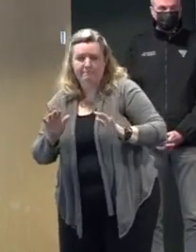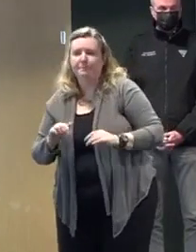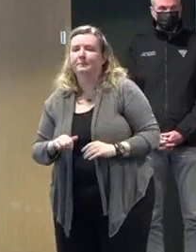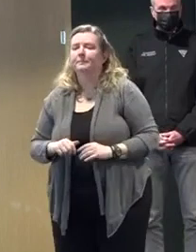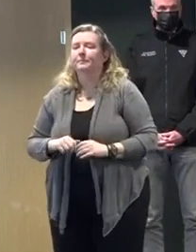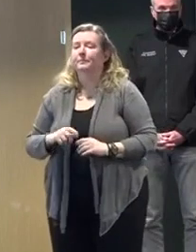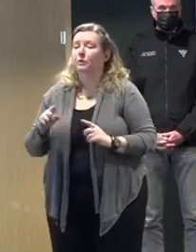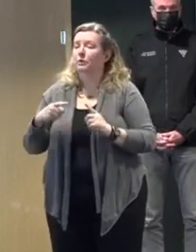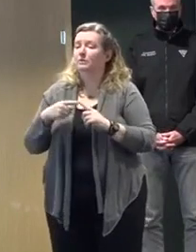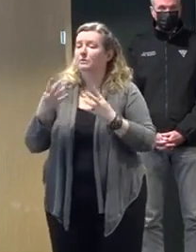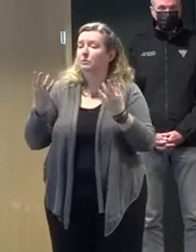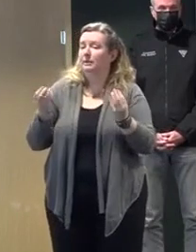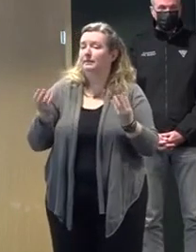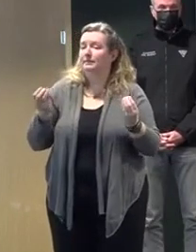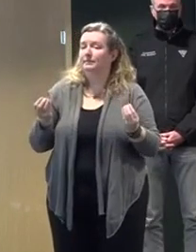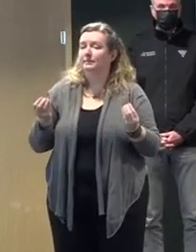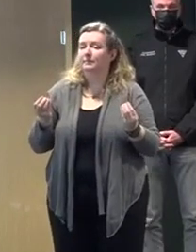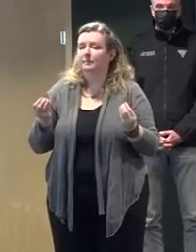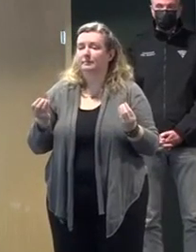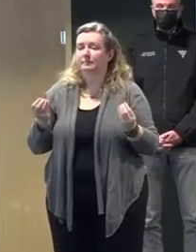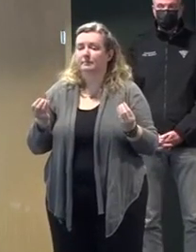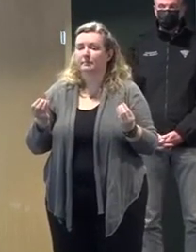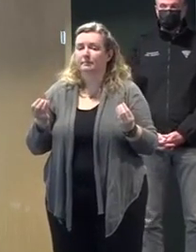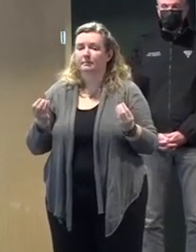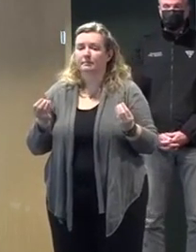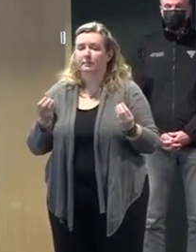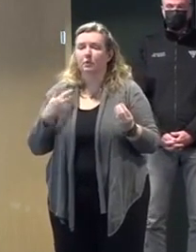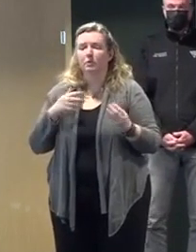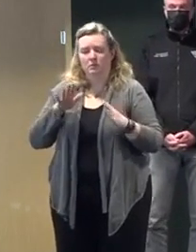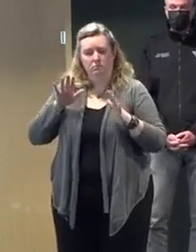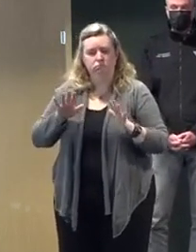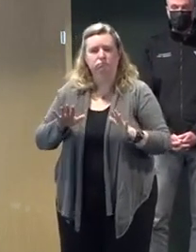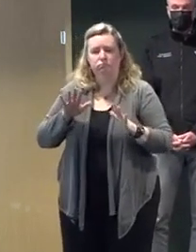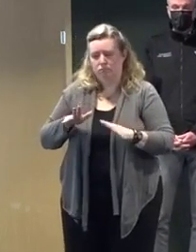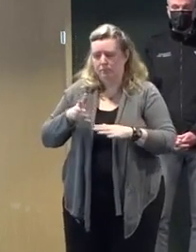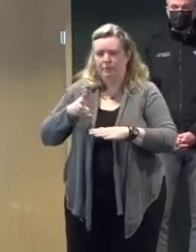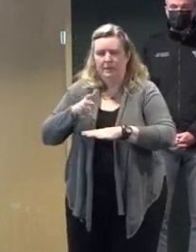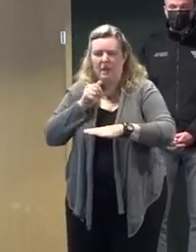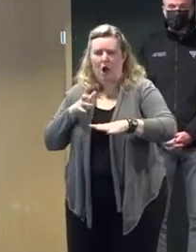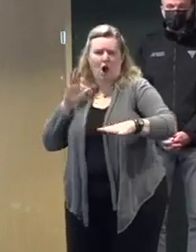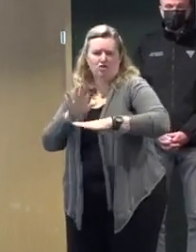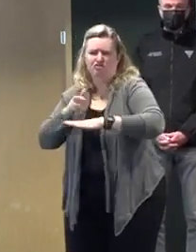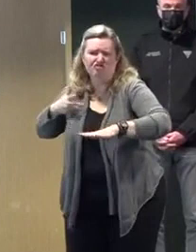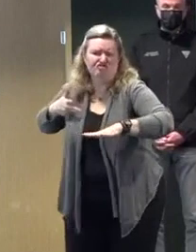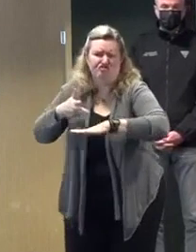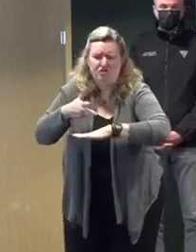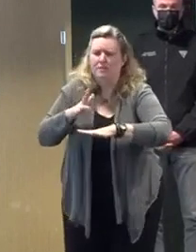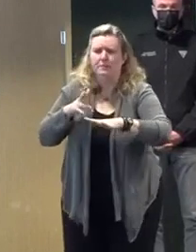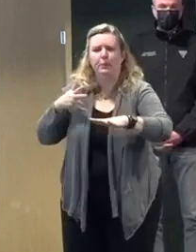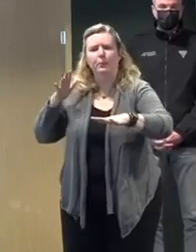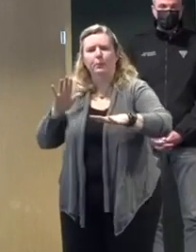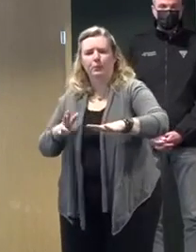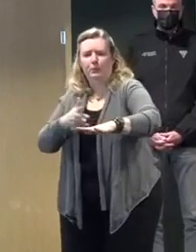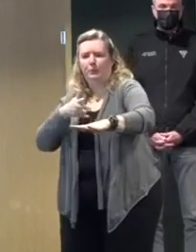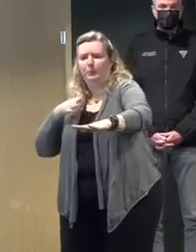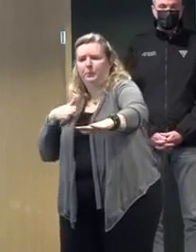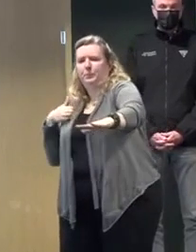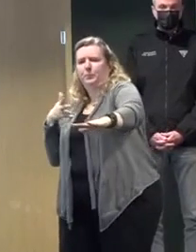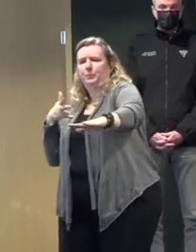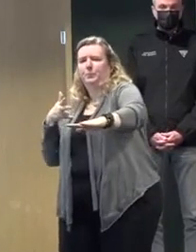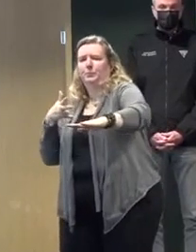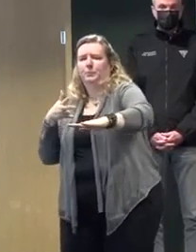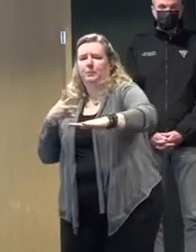a wet road or an icy road or a snow covered road than it does on dry road. We have a motto at DOT. Everybody goes home